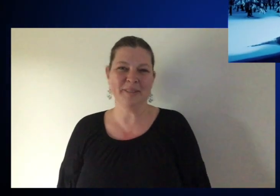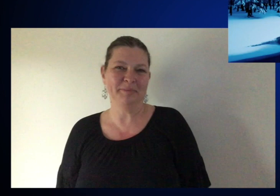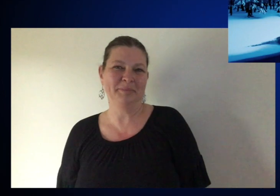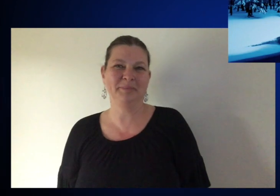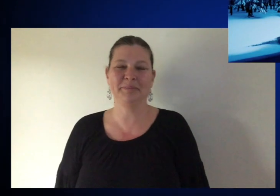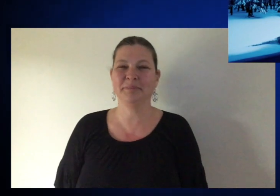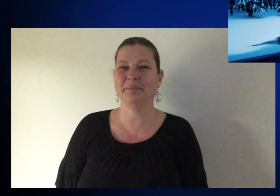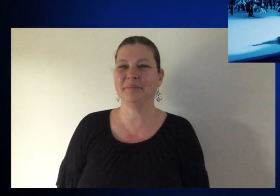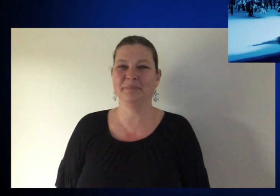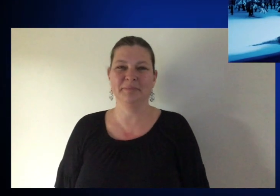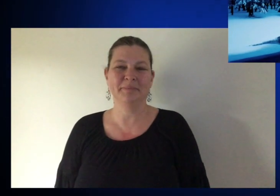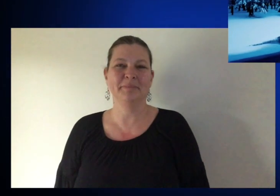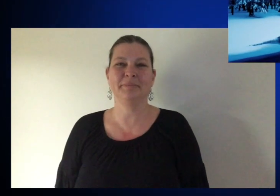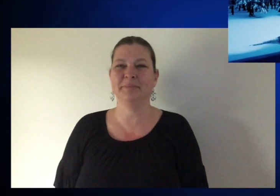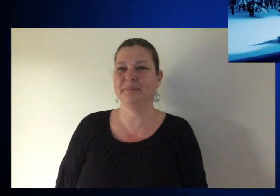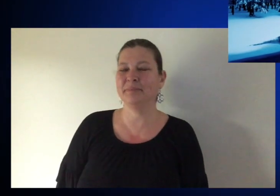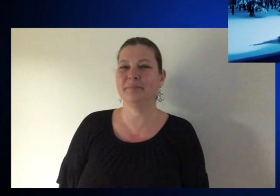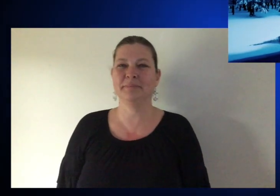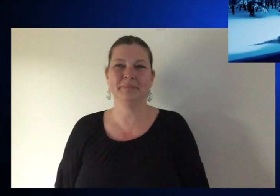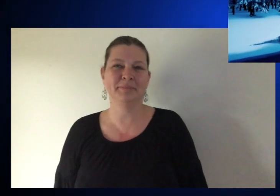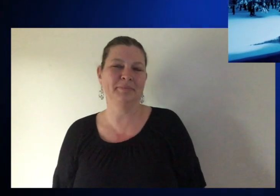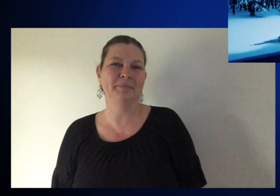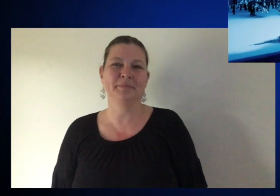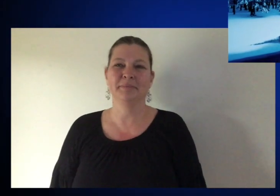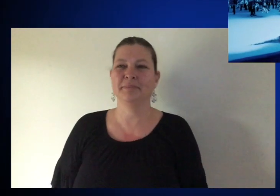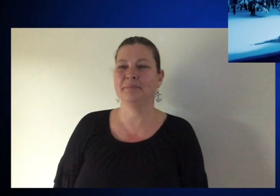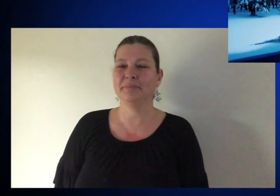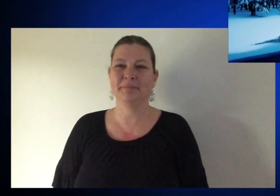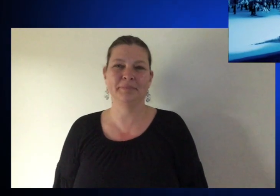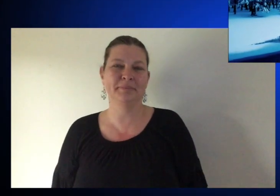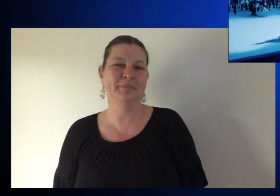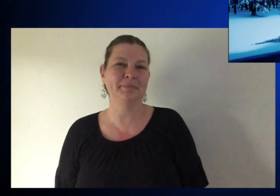Jesus conquered the